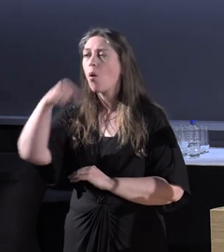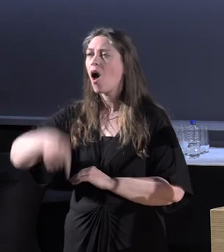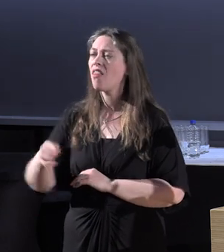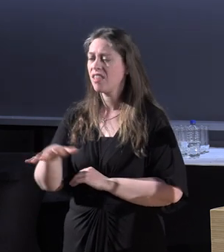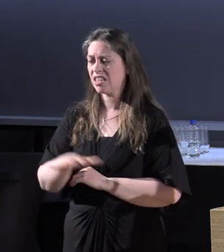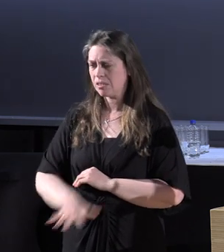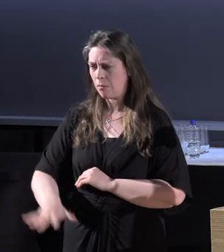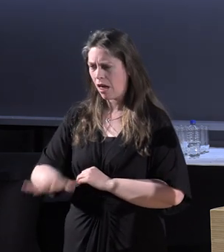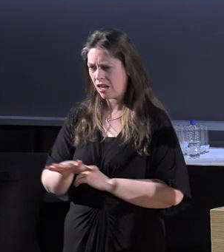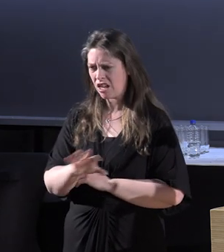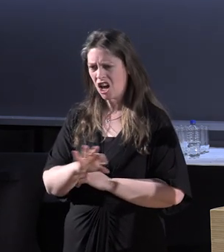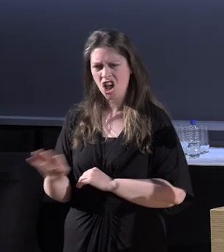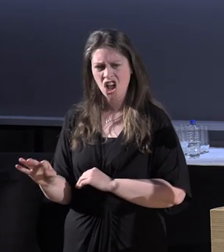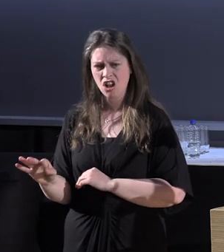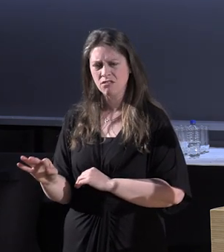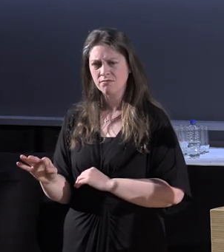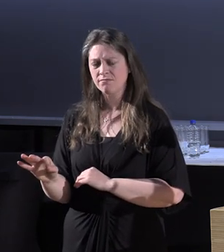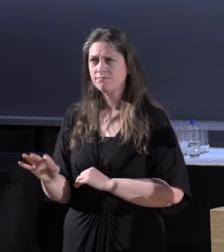are, you know,